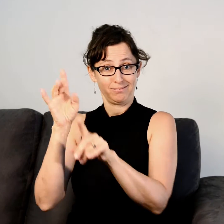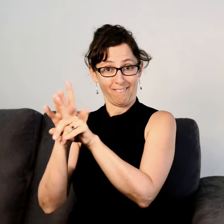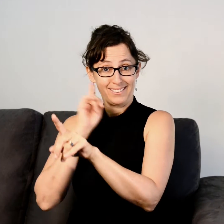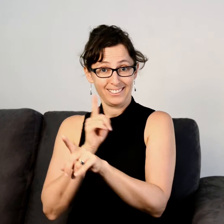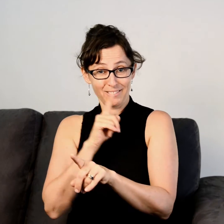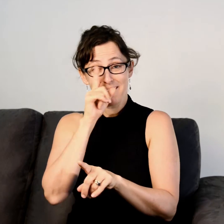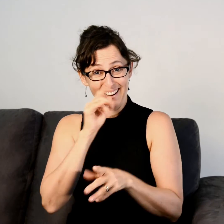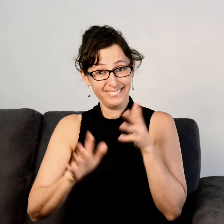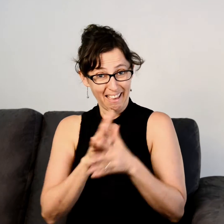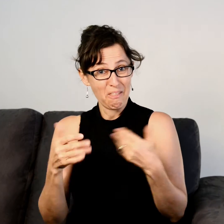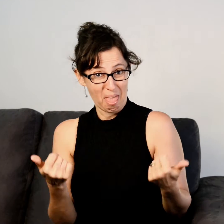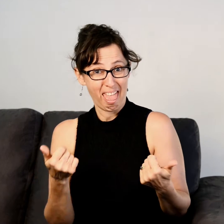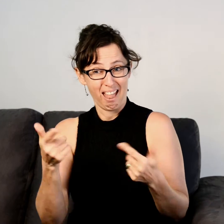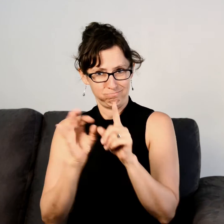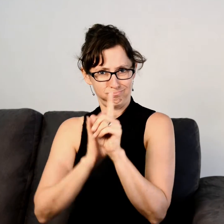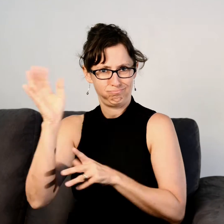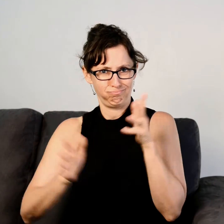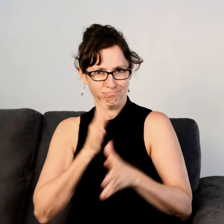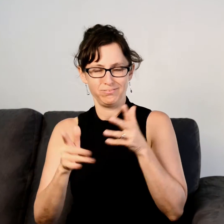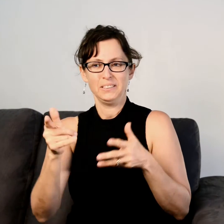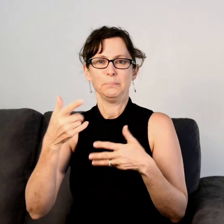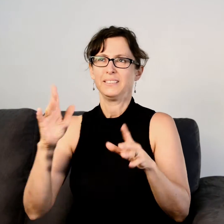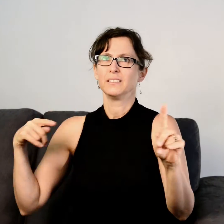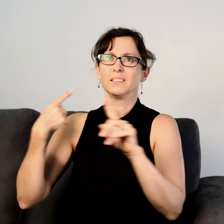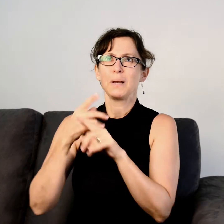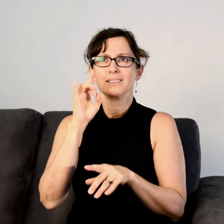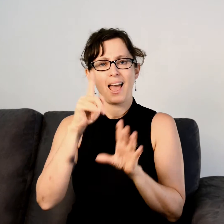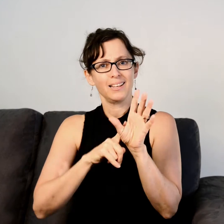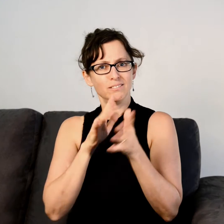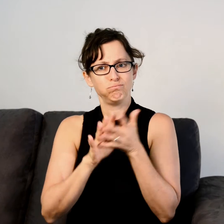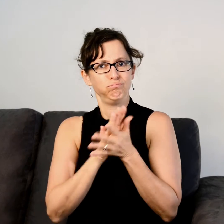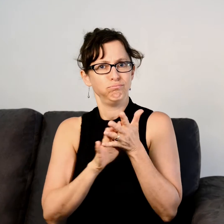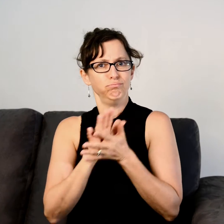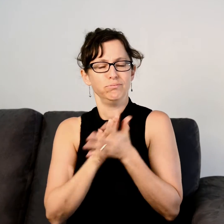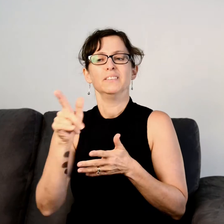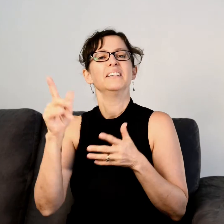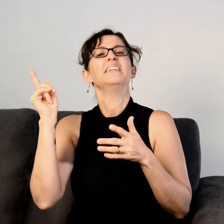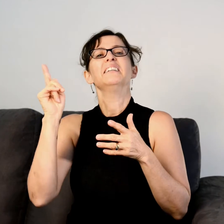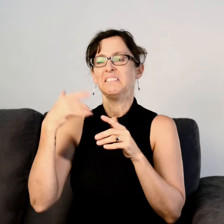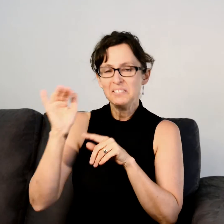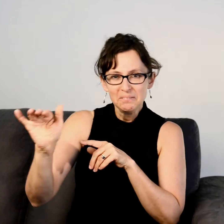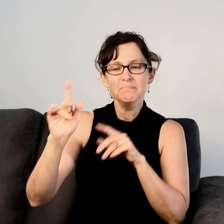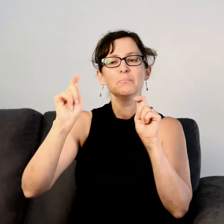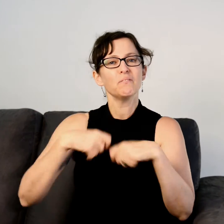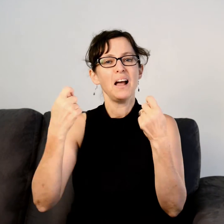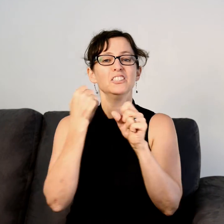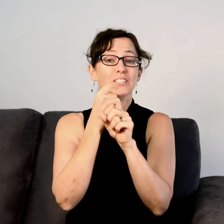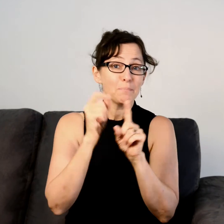Our resident GP, Leonora, provides a health program incorporating a number of workshops and seminars related to men's health, women's health